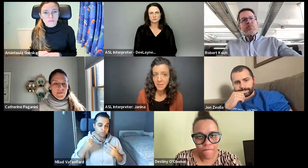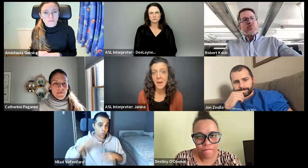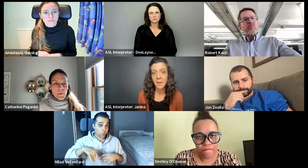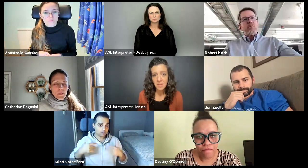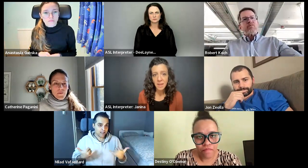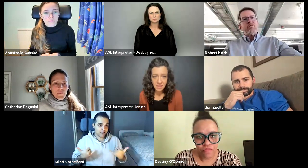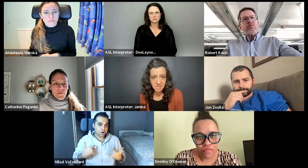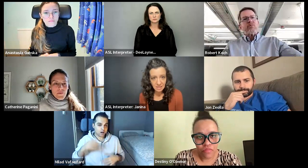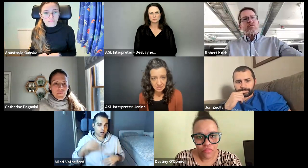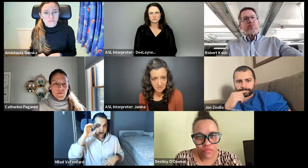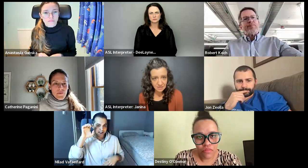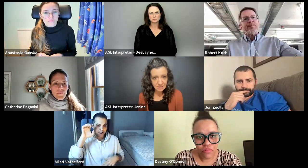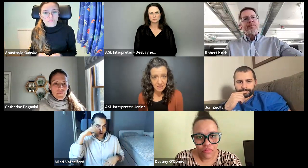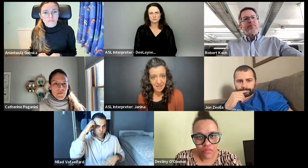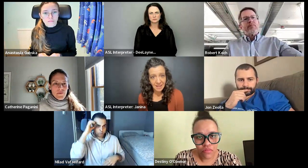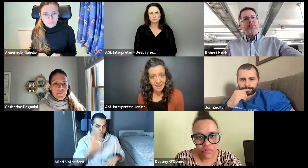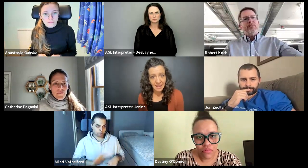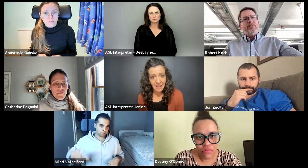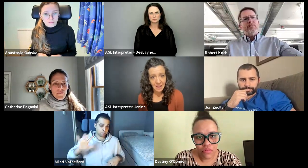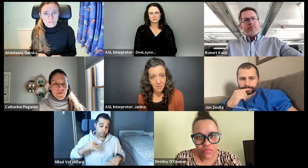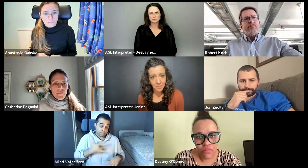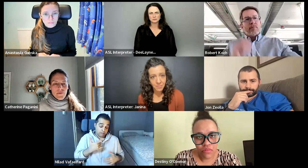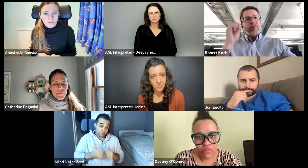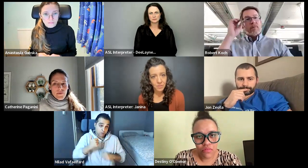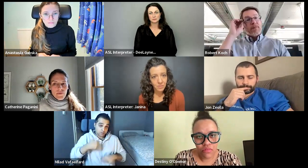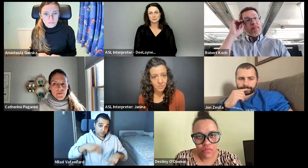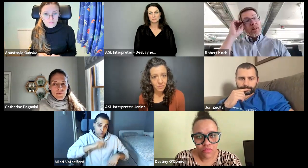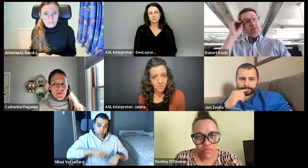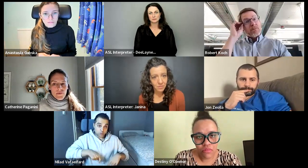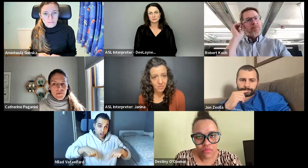talk about. Now I'm thinking of ideas. Um,